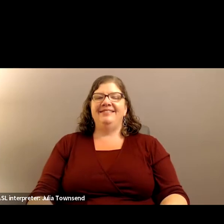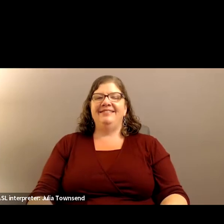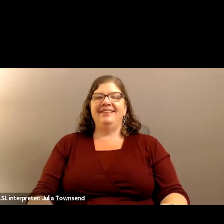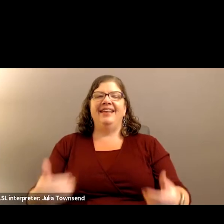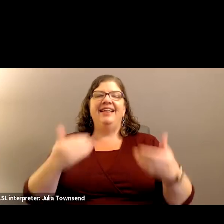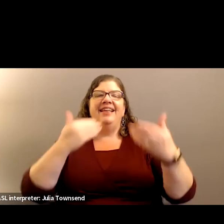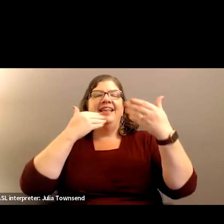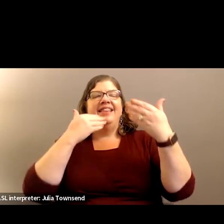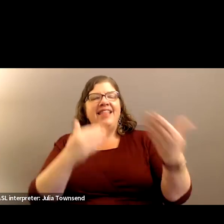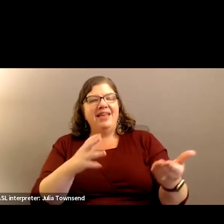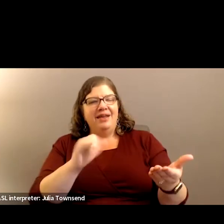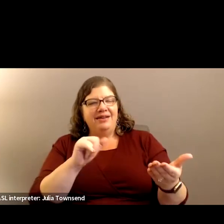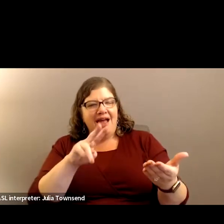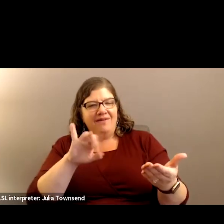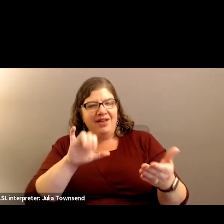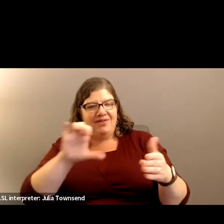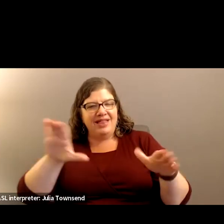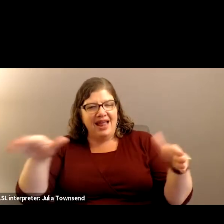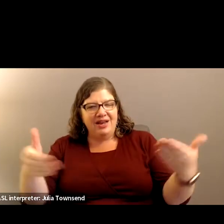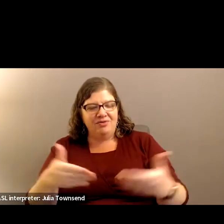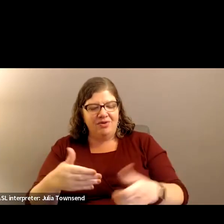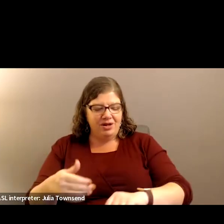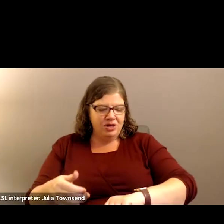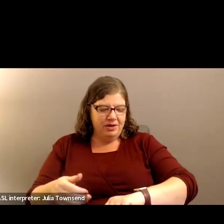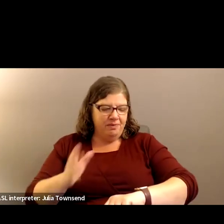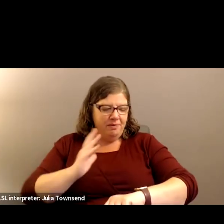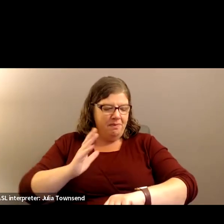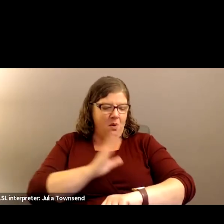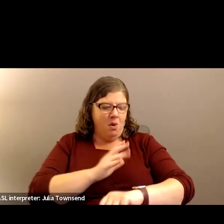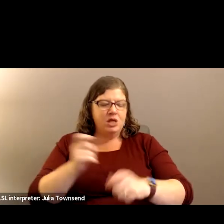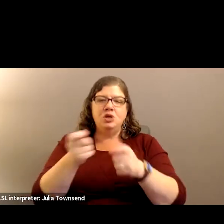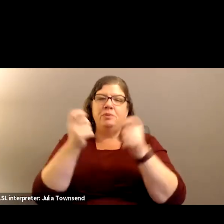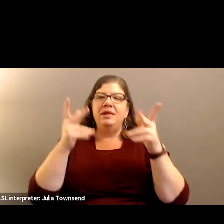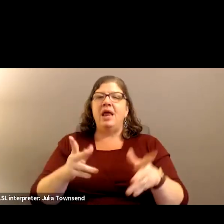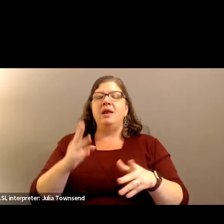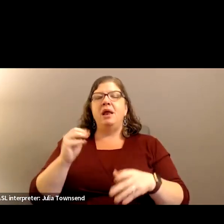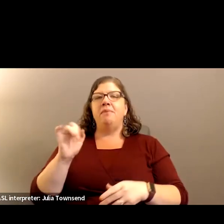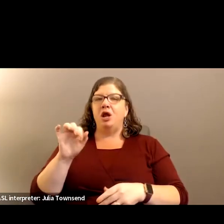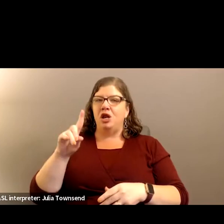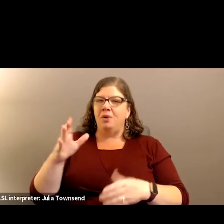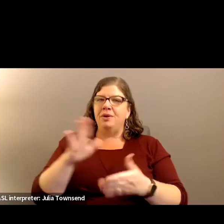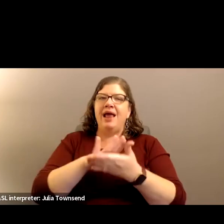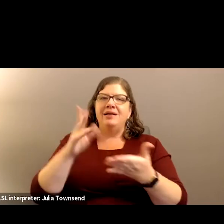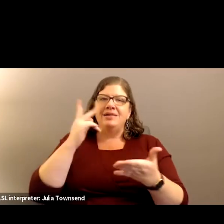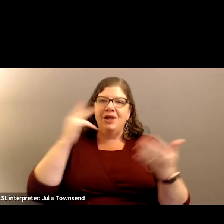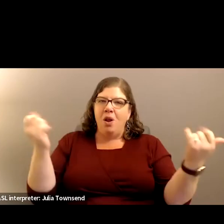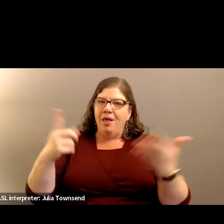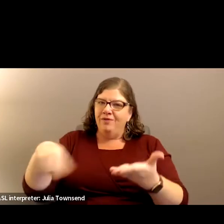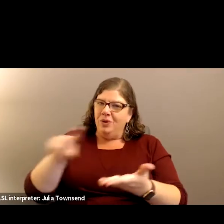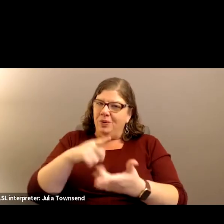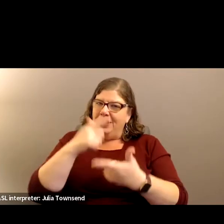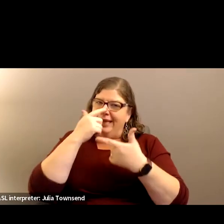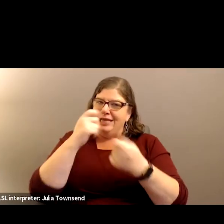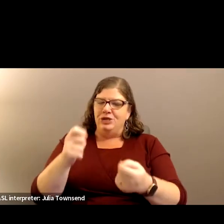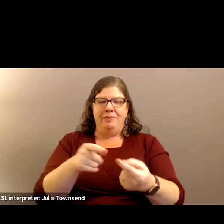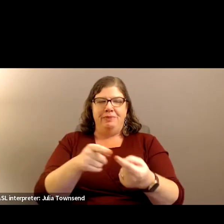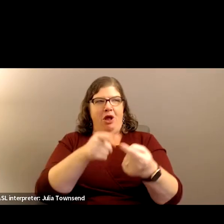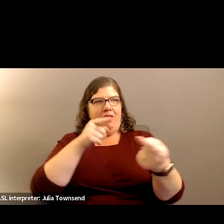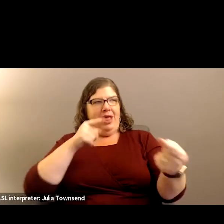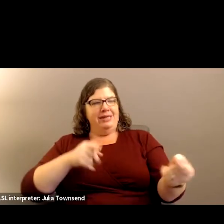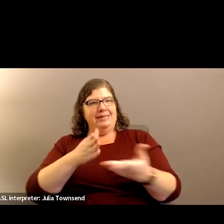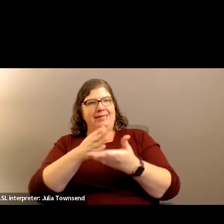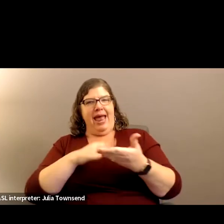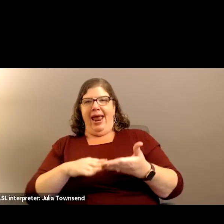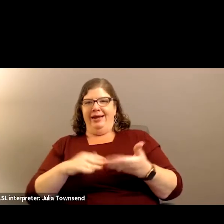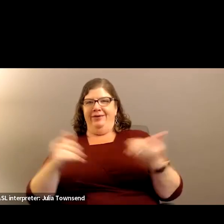Thank you, Kavya, for the introduction. Board, Superintendent Maldonado, it's nice to see you all. It's really interesting to be on this side